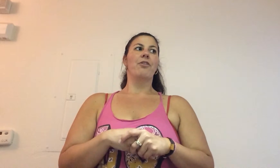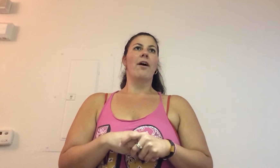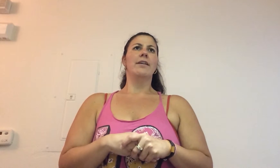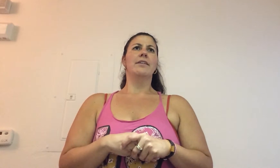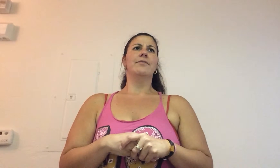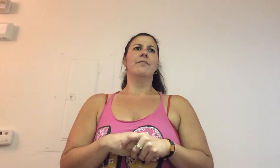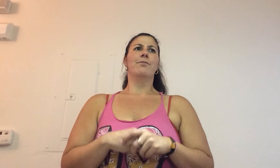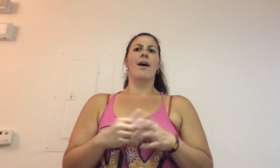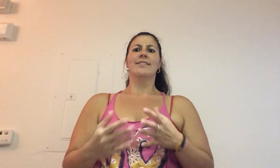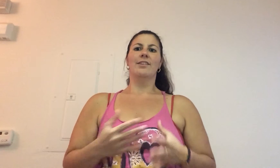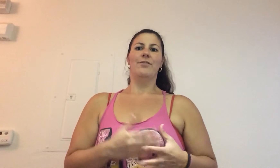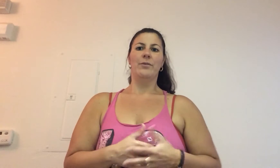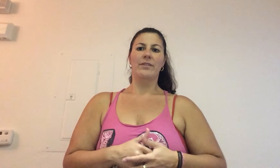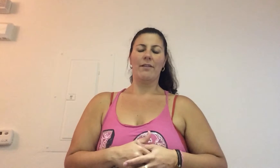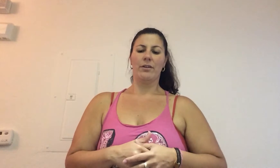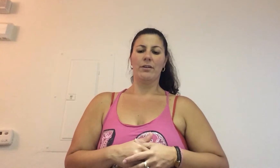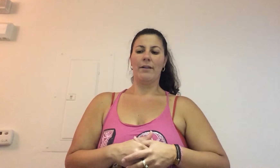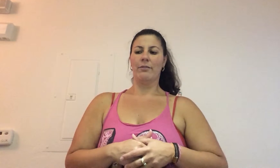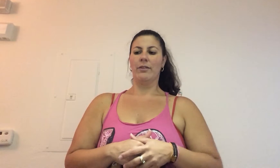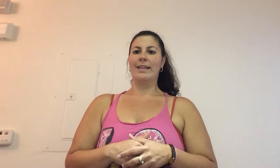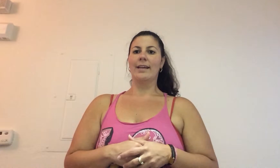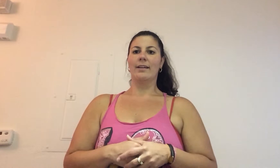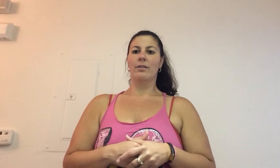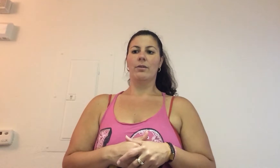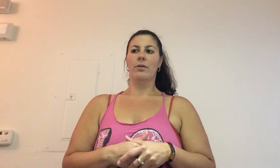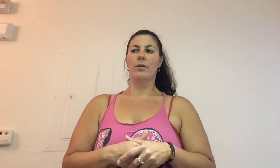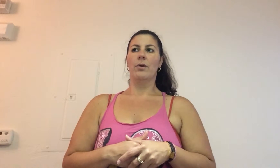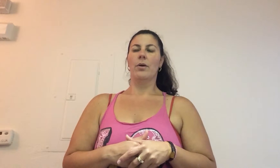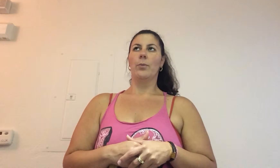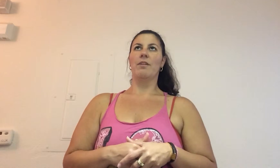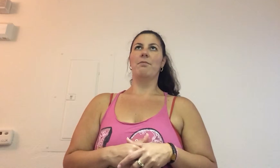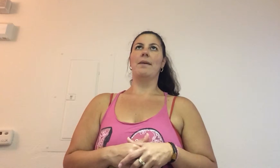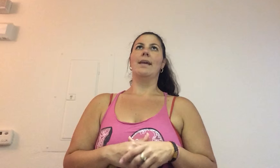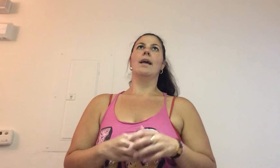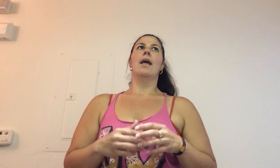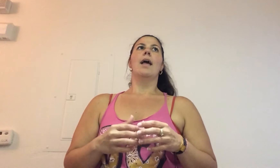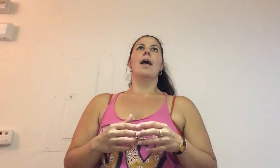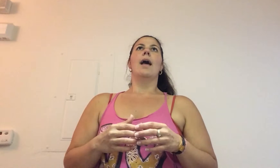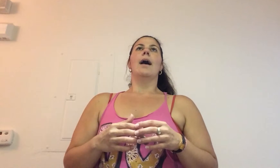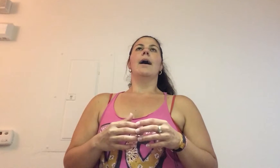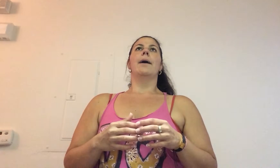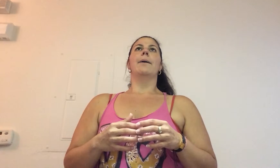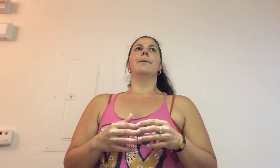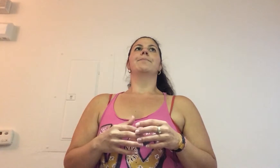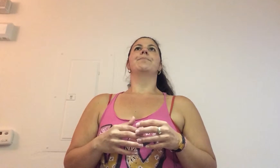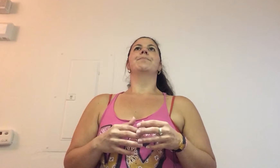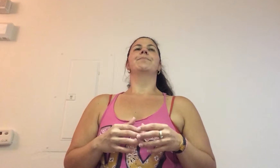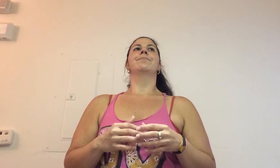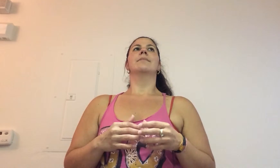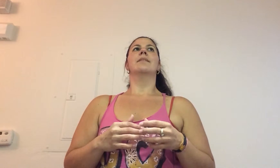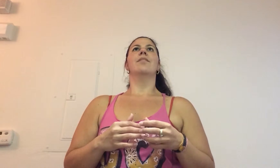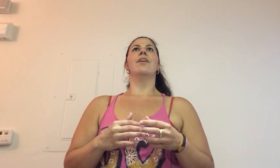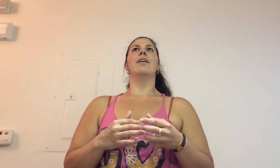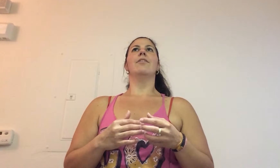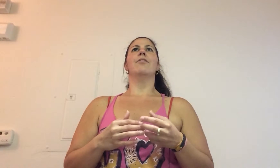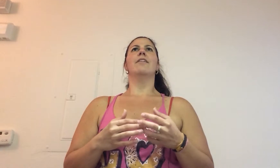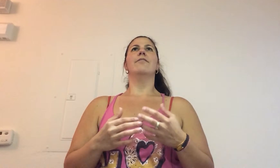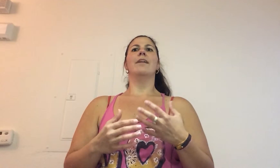thought of, of processed foods never, never really clicked with me. Um, the, the thought of like